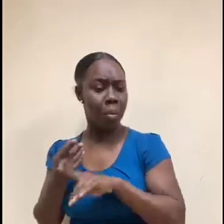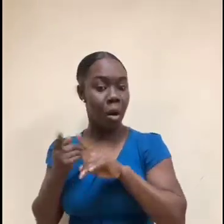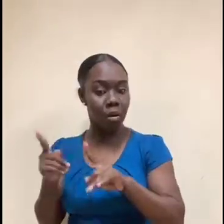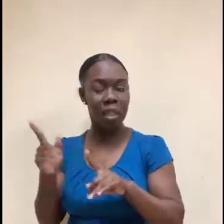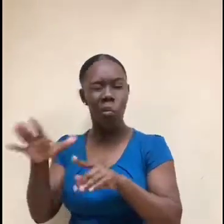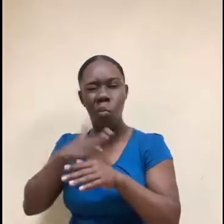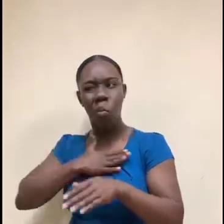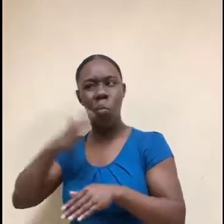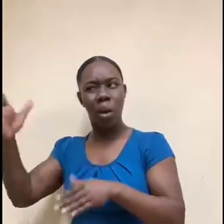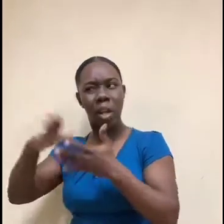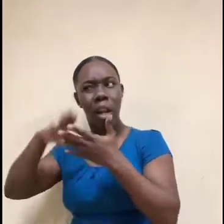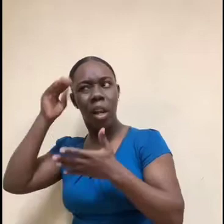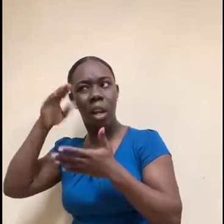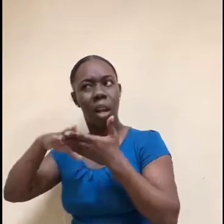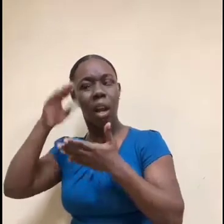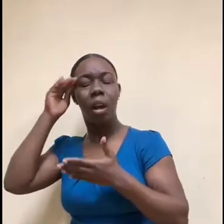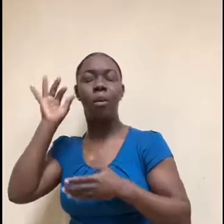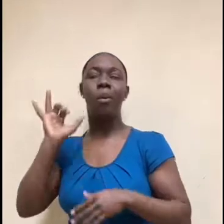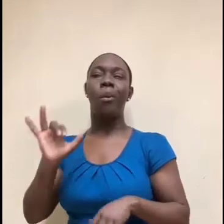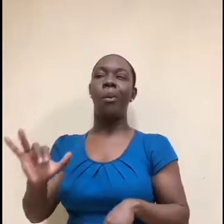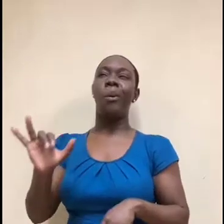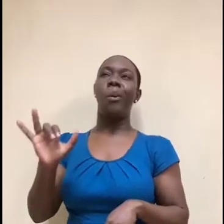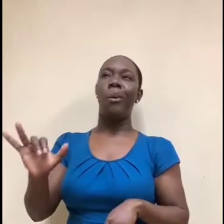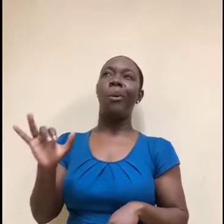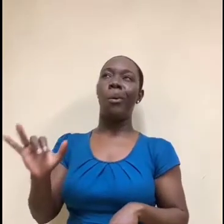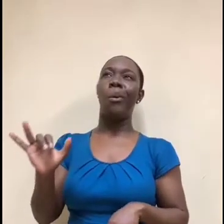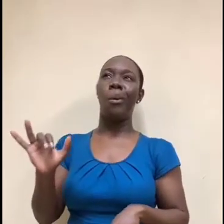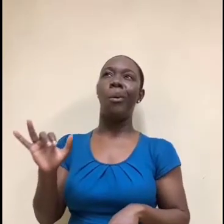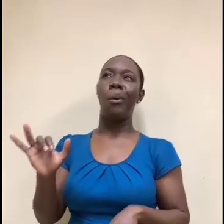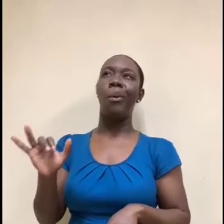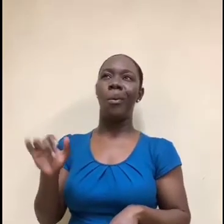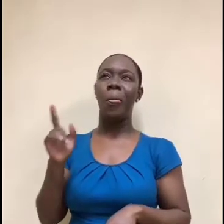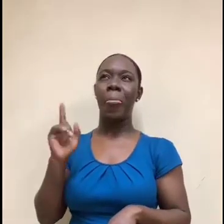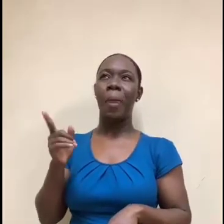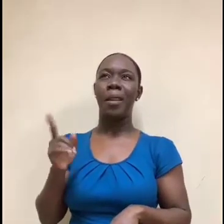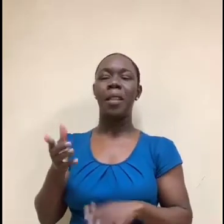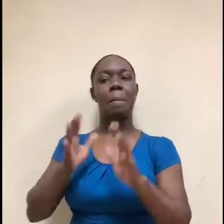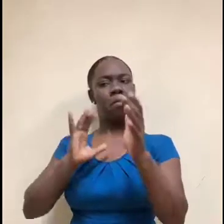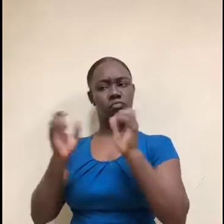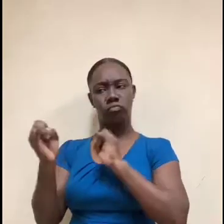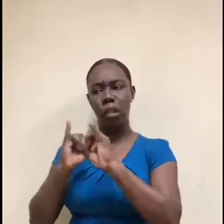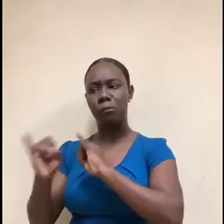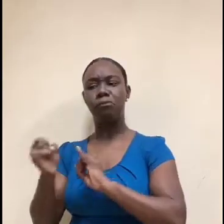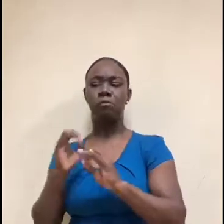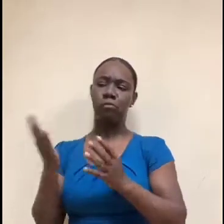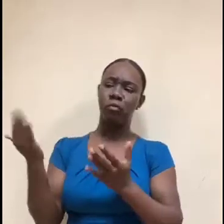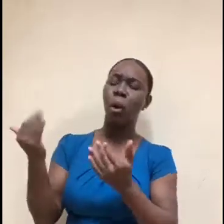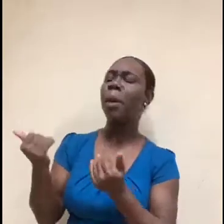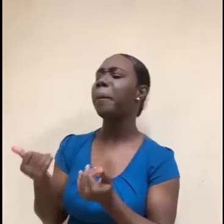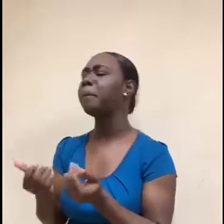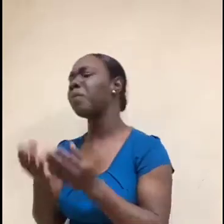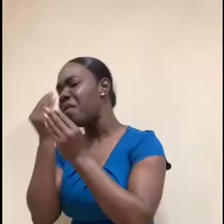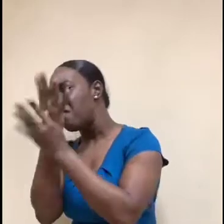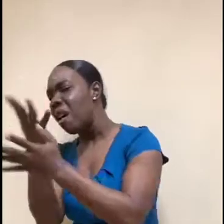these two individuals popped in my head. So I was conversing with the individual that reached out, shared the resumes of these two individuals. And